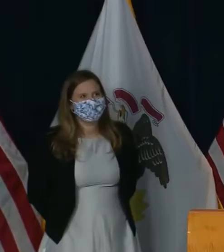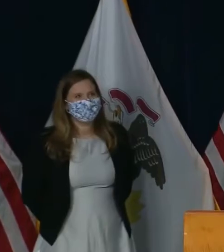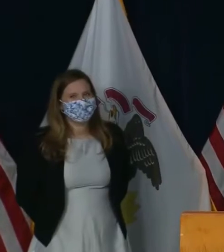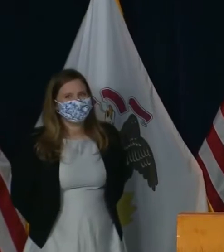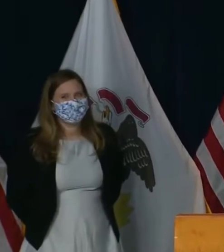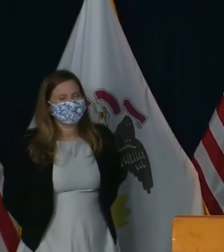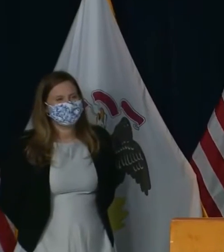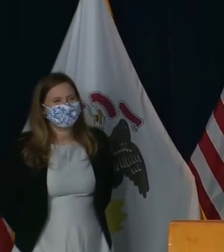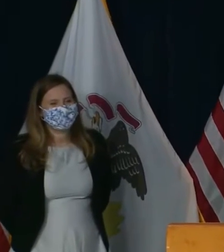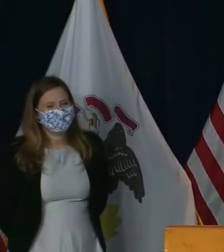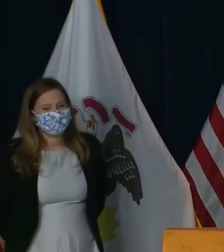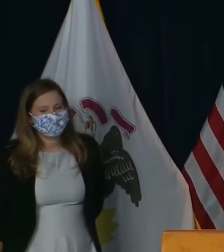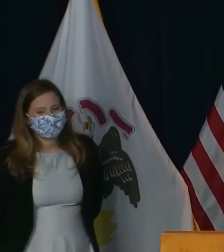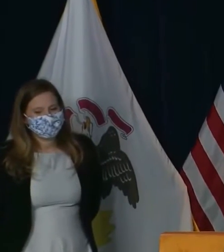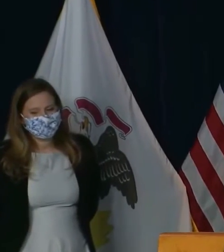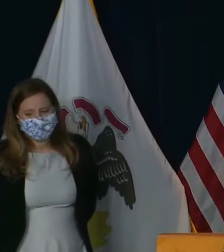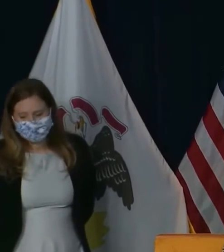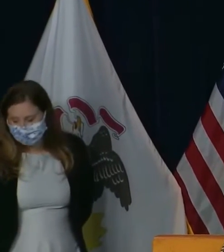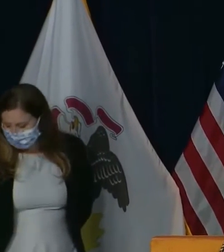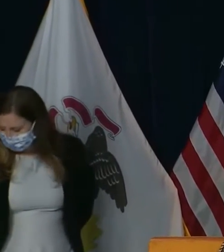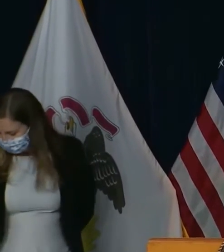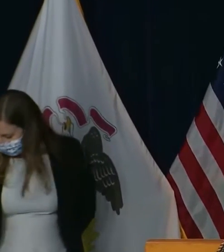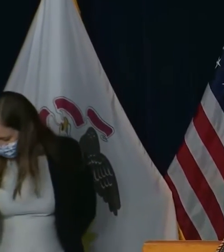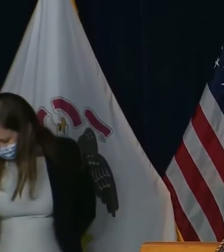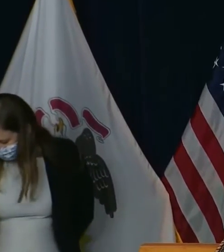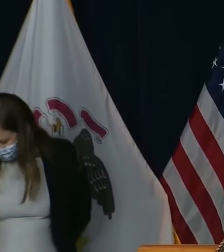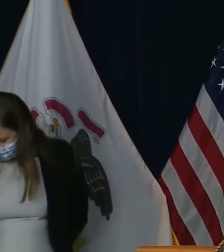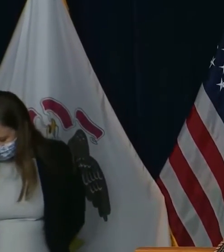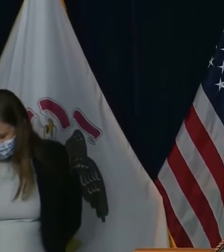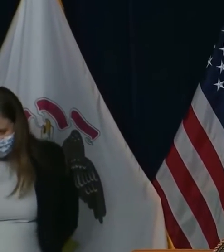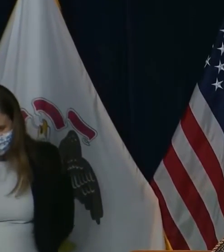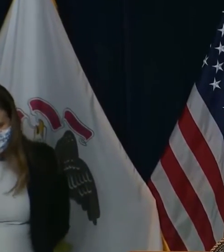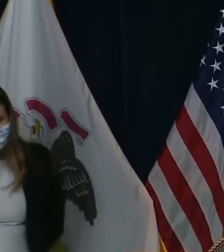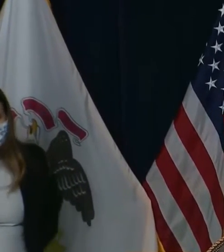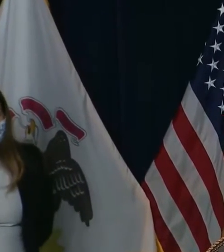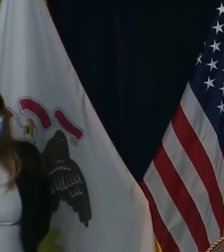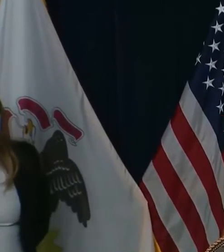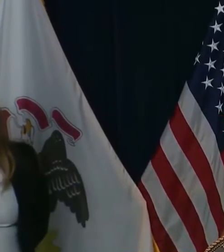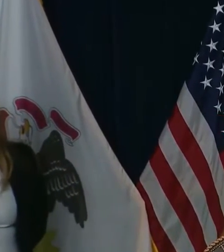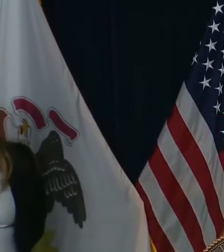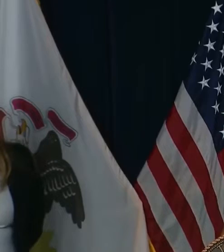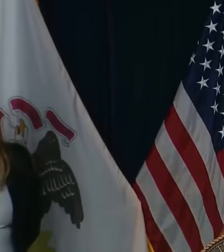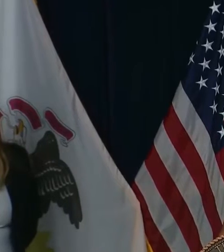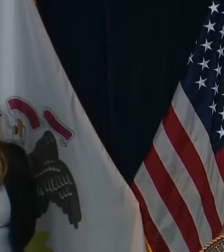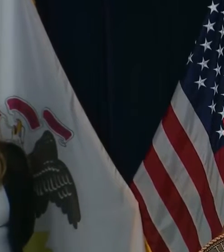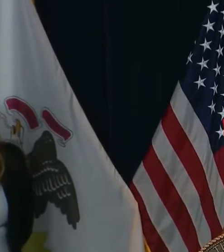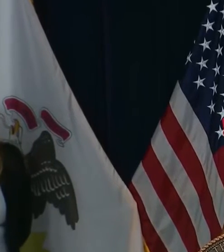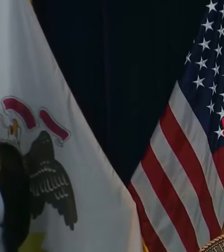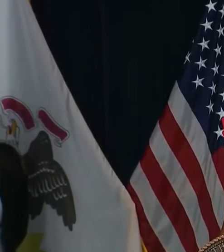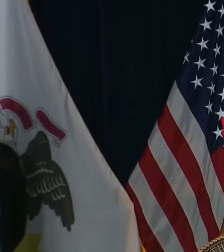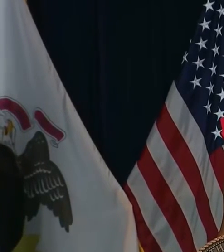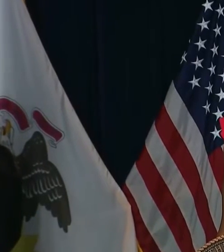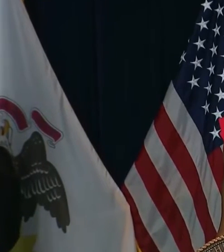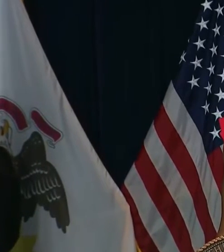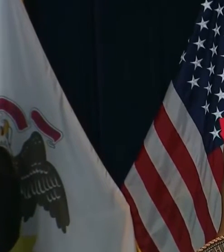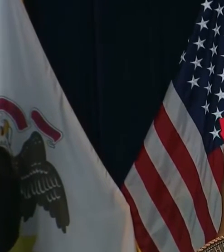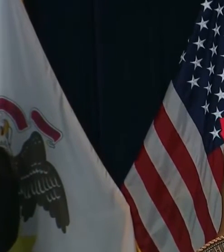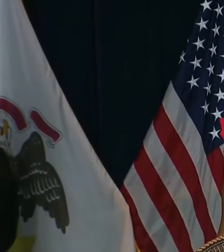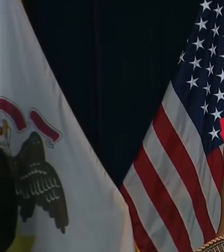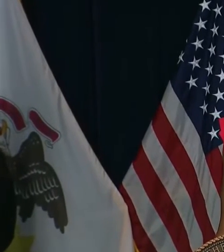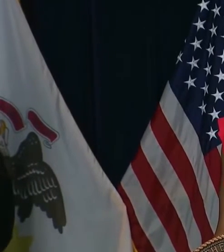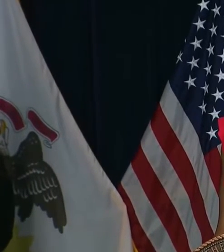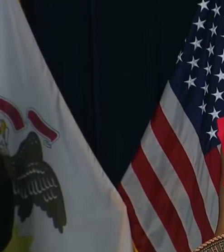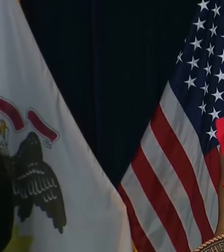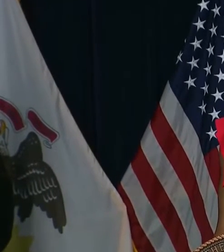todo el país como el estado que lo hizo de la manera correcta. Y lo ganamos. Si no estaban seguros el orden de